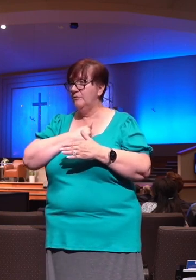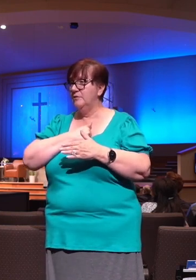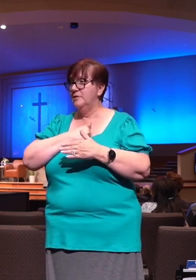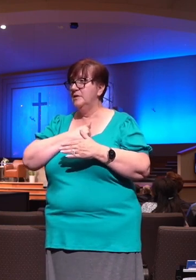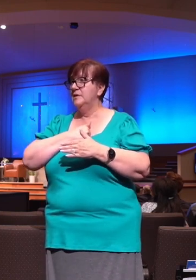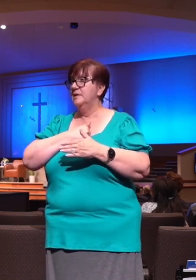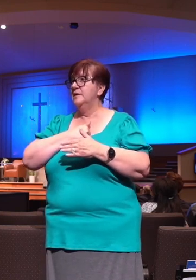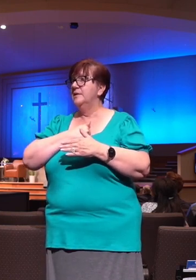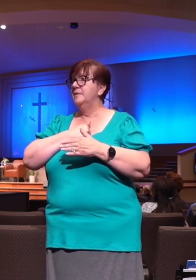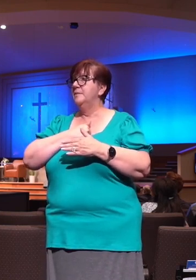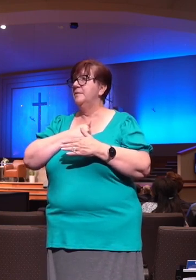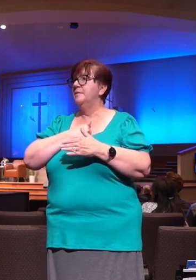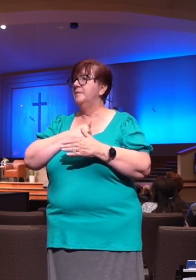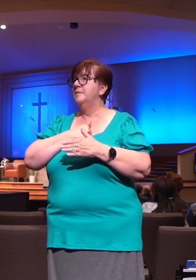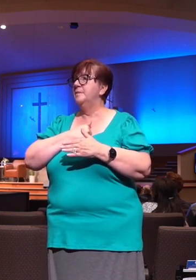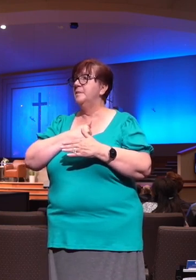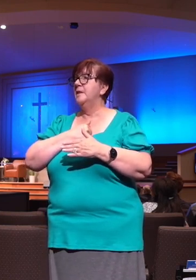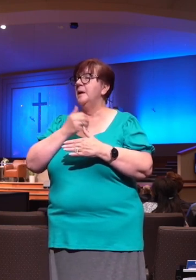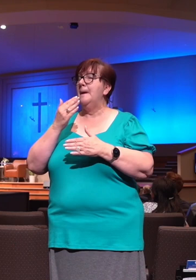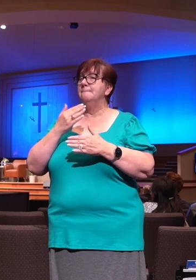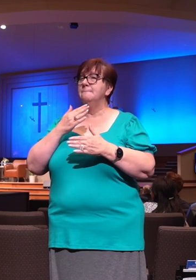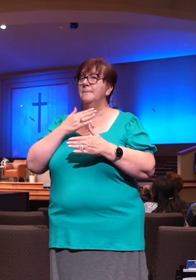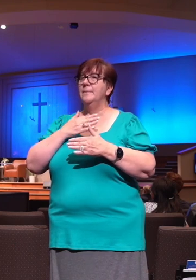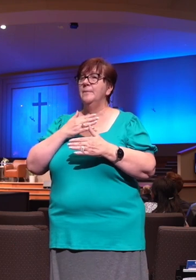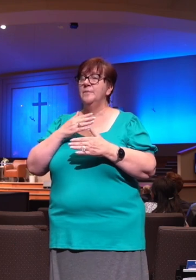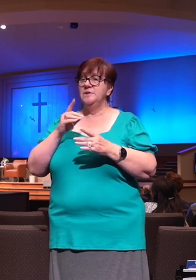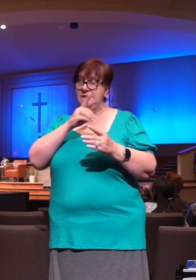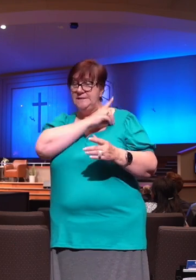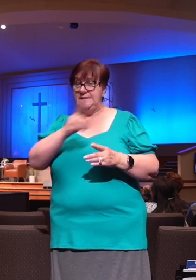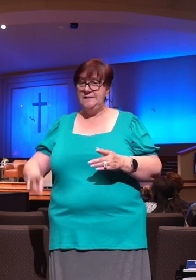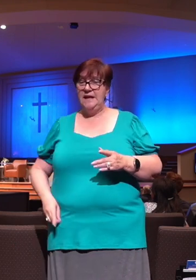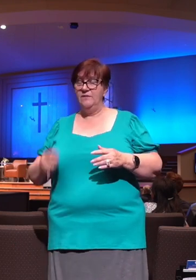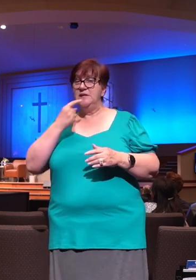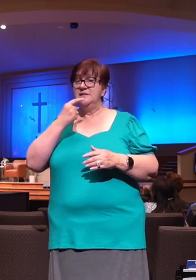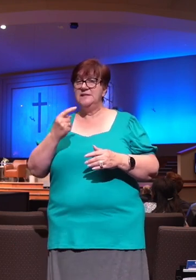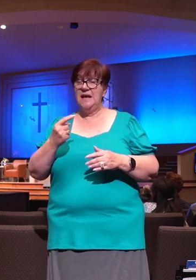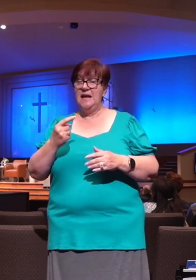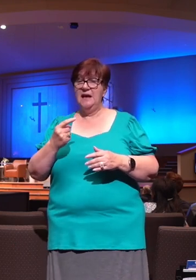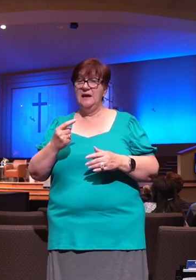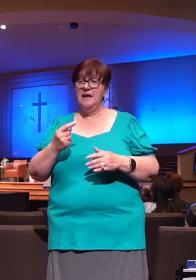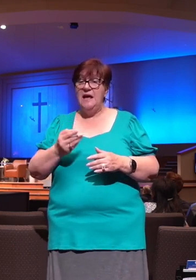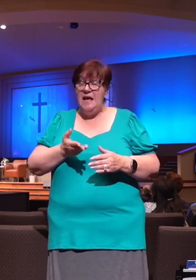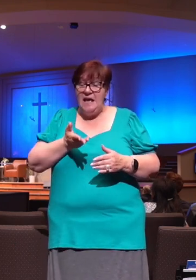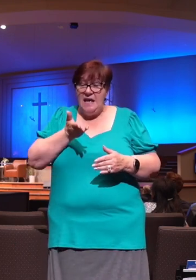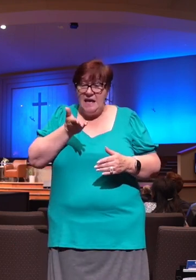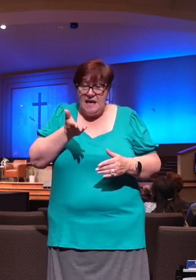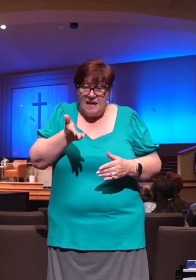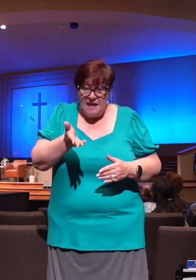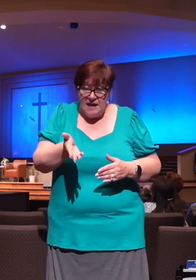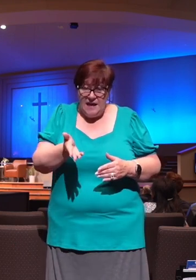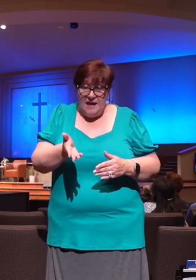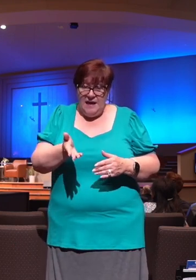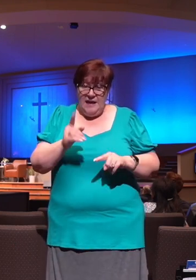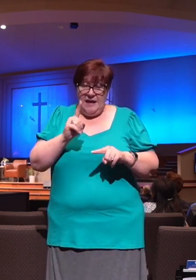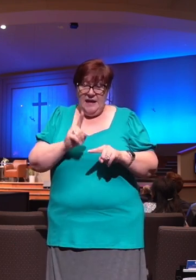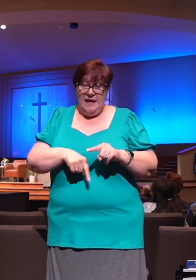What is he saying there? He's saying and recognizing that he can't reciprocate the goodness that God extends to